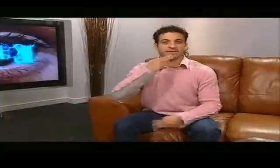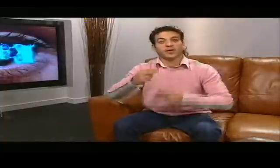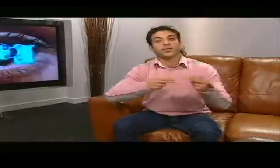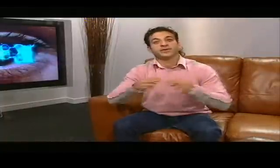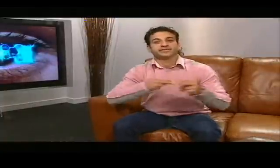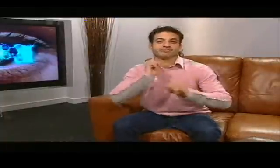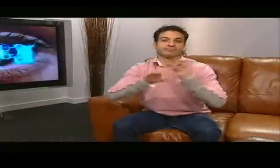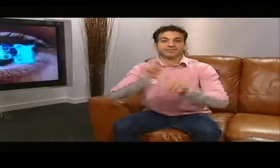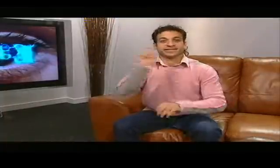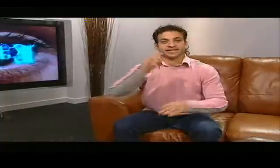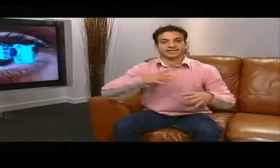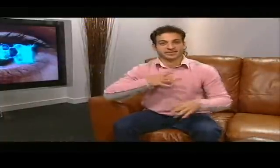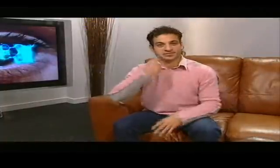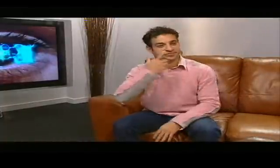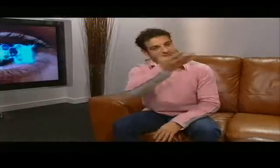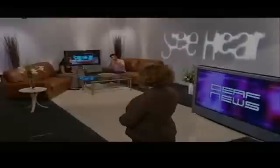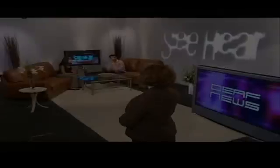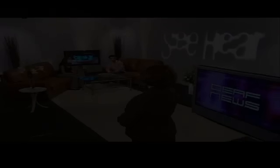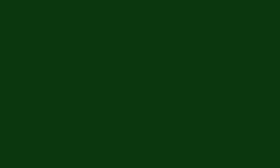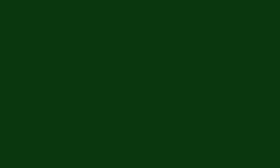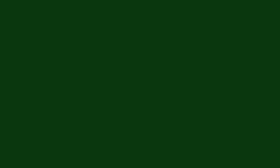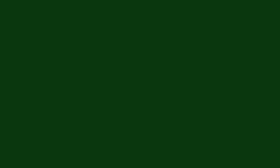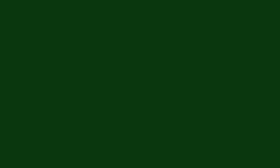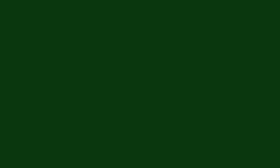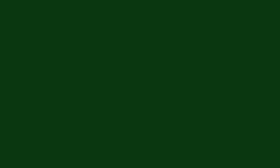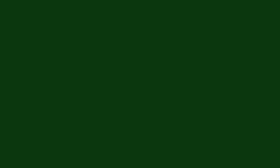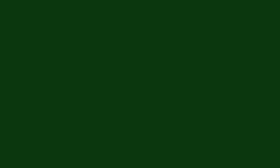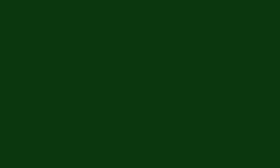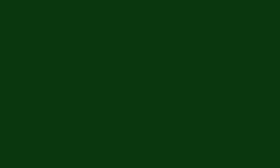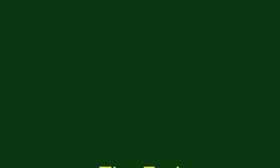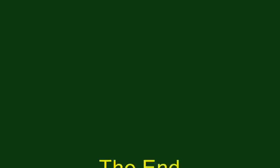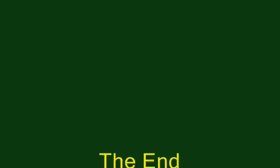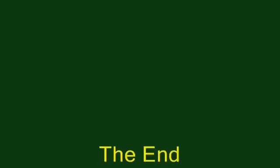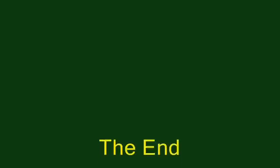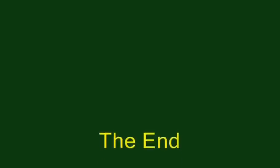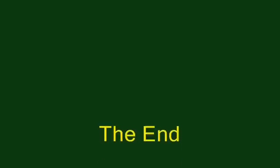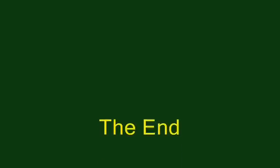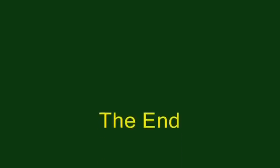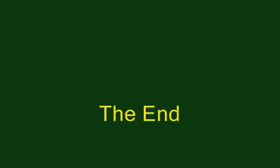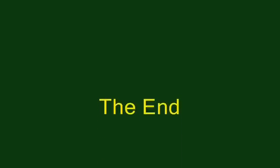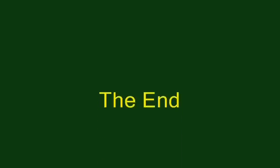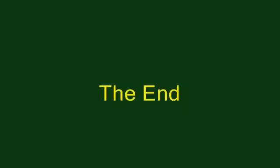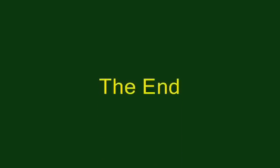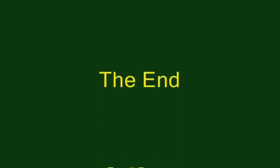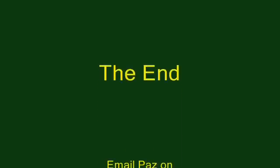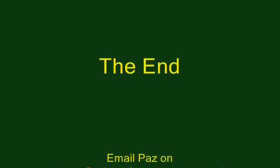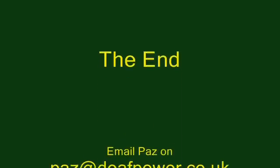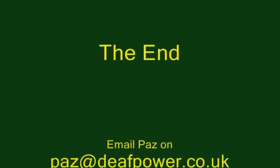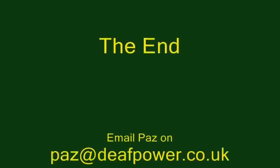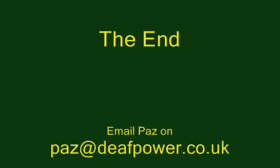it's over to Tessa for Deaf News. me, wait minute. you. Thank you.